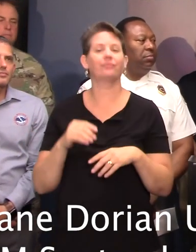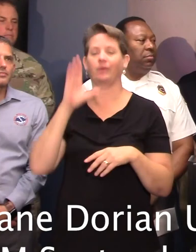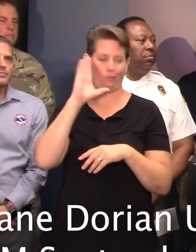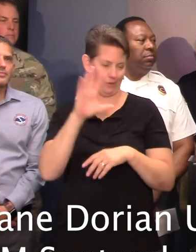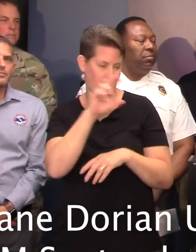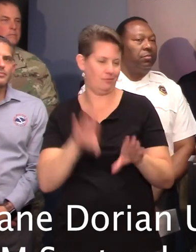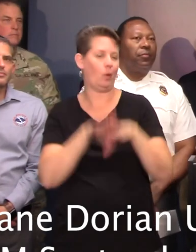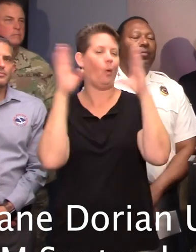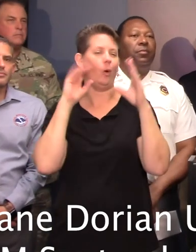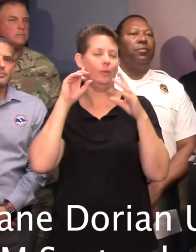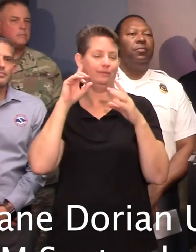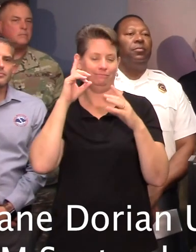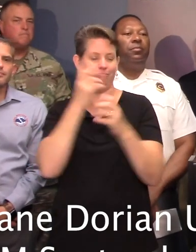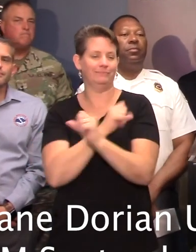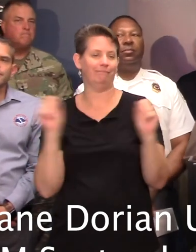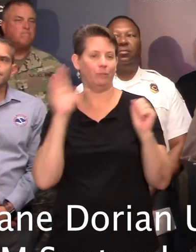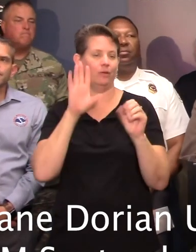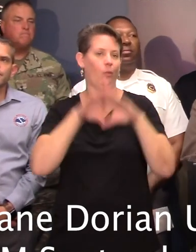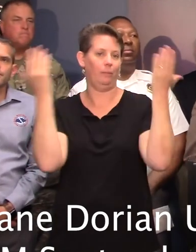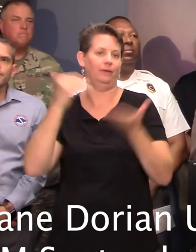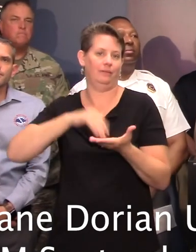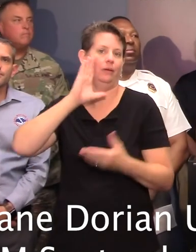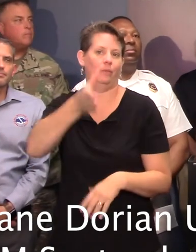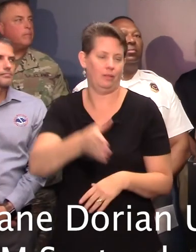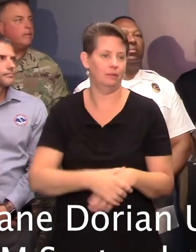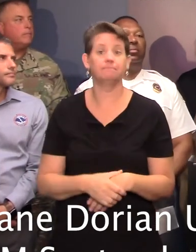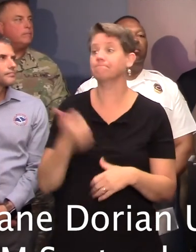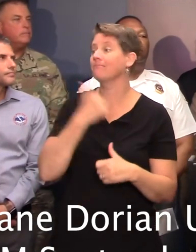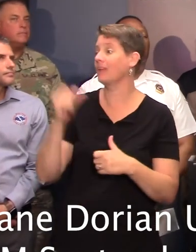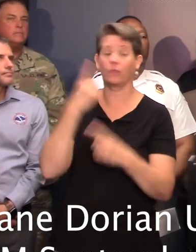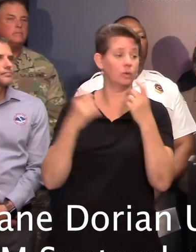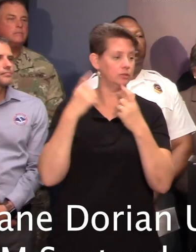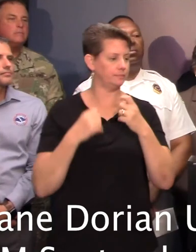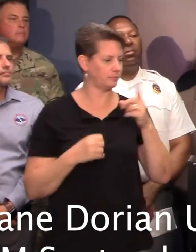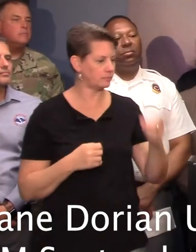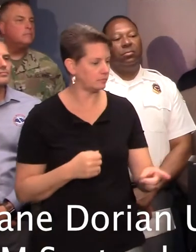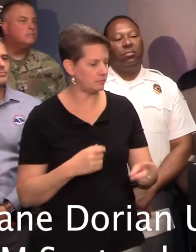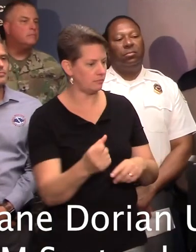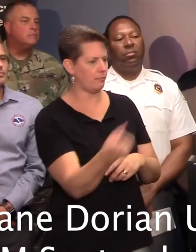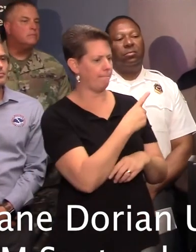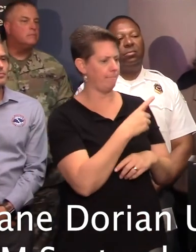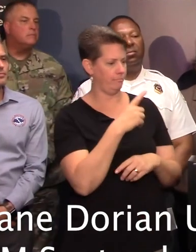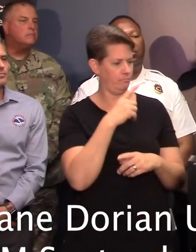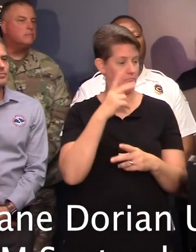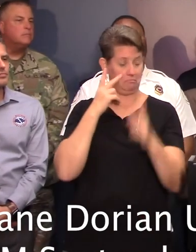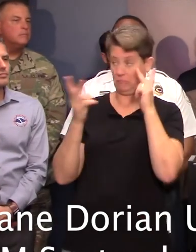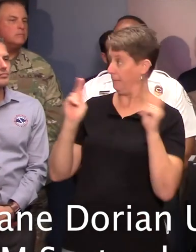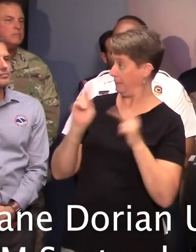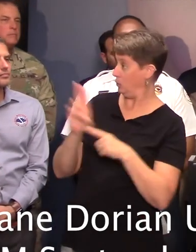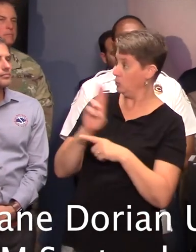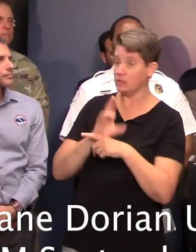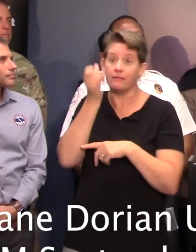reopen when it's safe for them to do so. More questions? Are you finding that people are using the public information